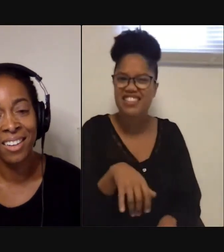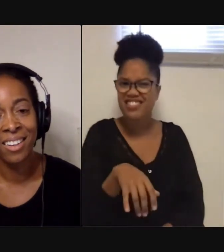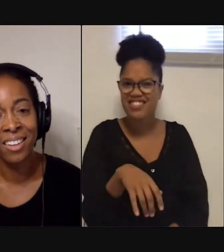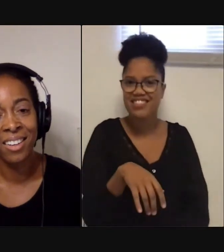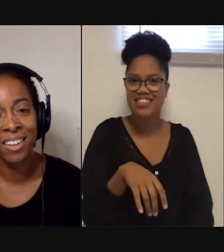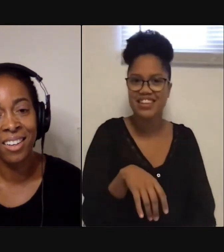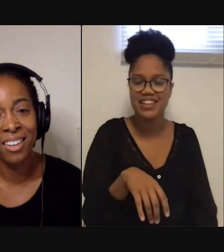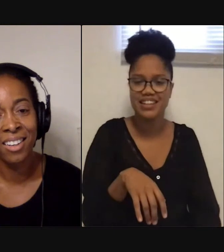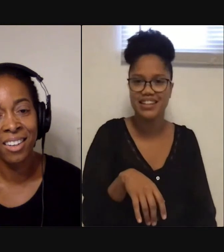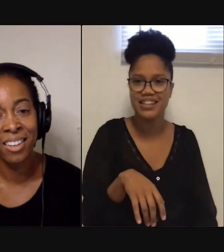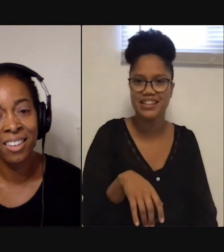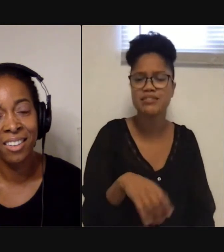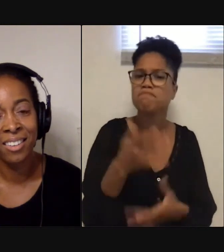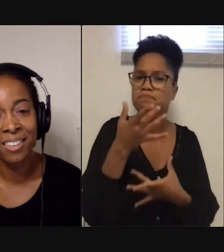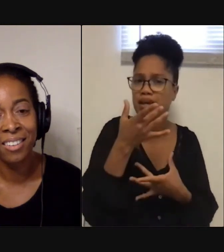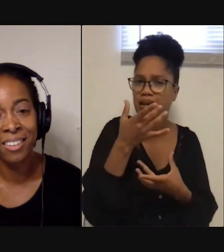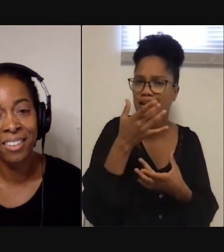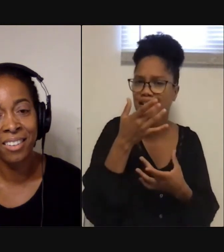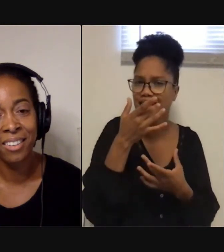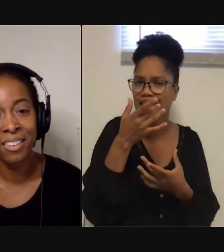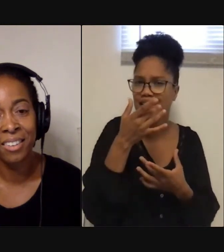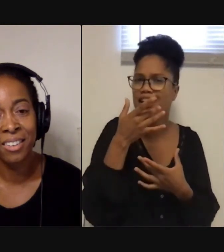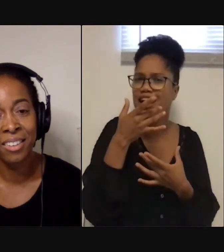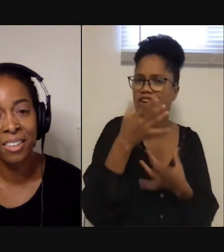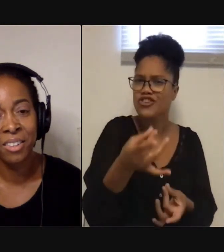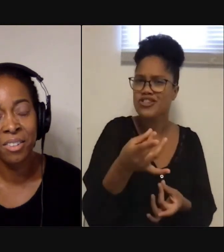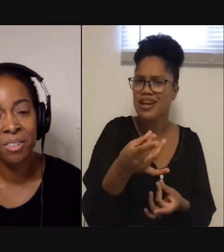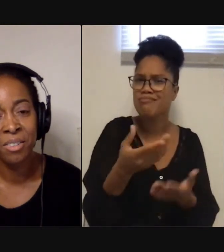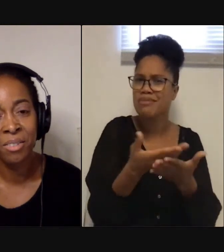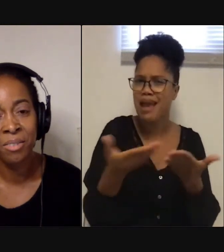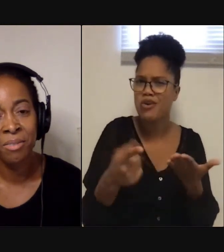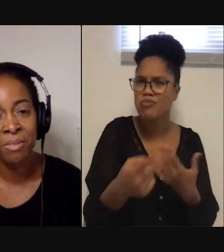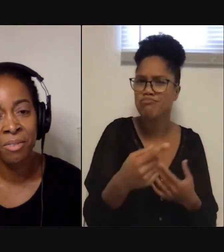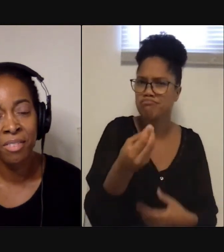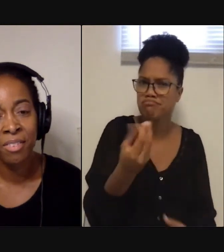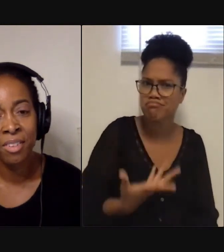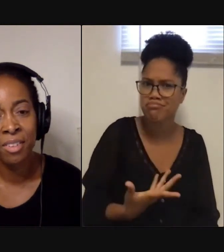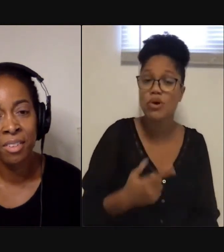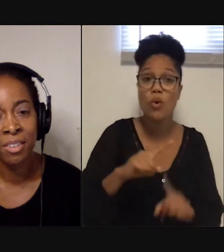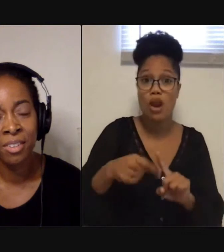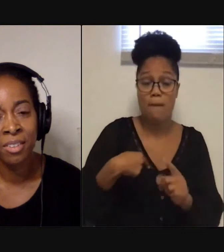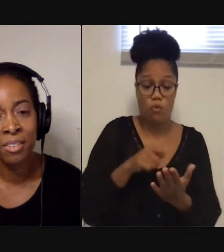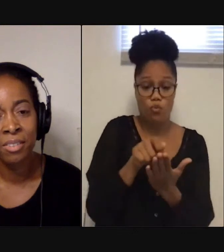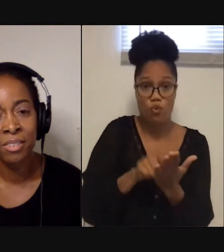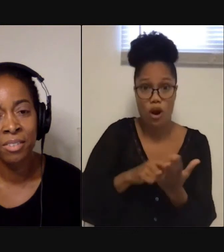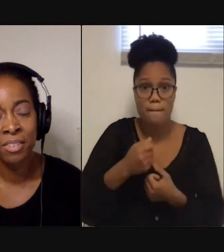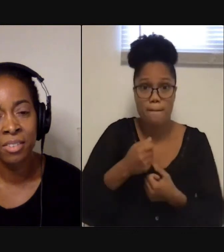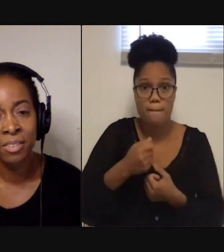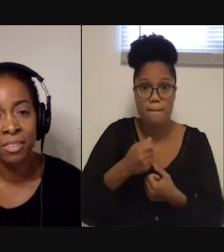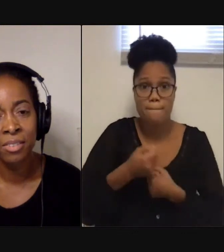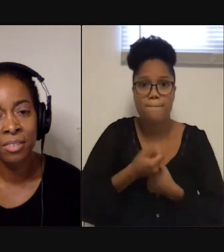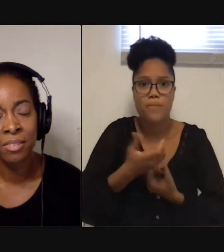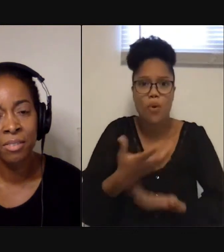it's a, that's an interesting thing to point out. Because for me, it's like, when I'm writing a poem or when I'm thinking about